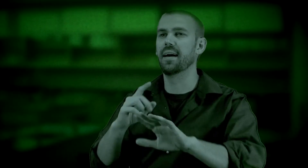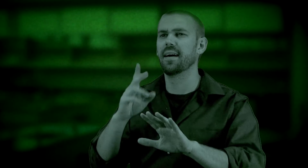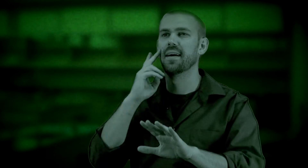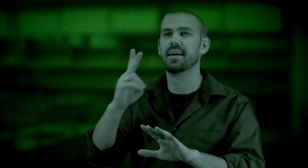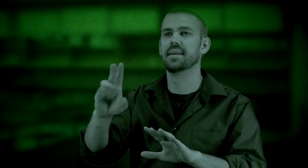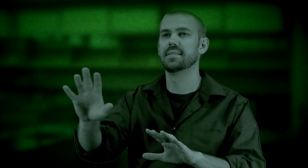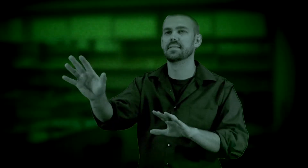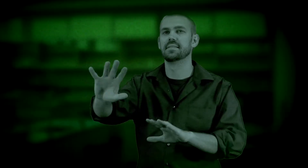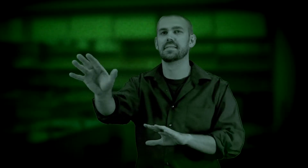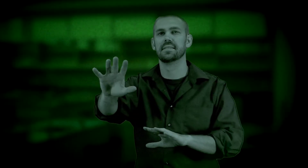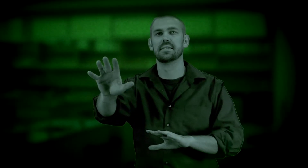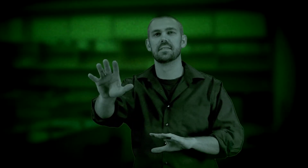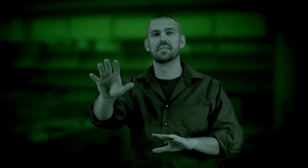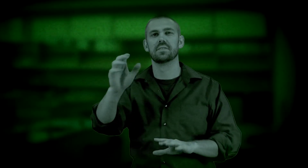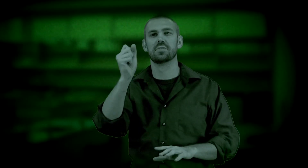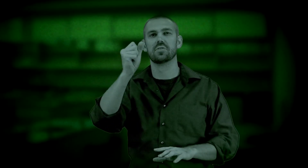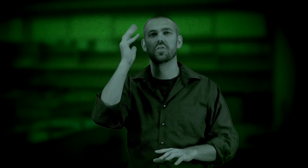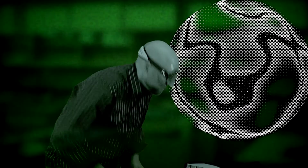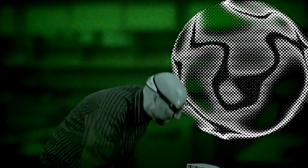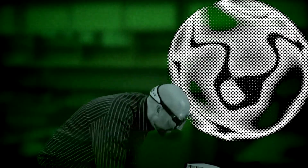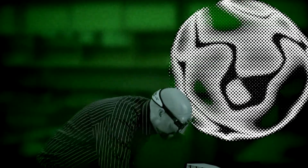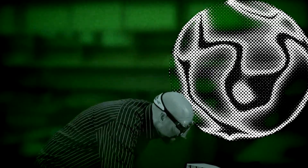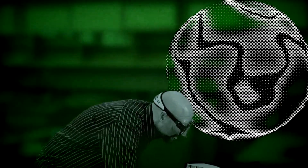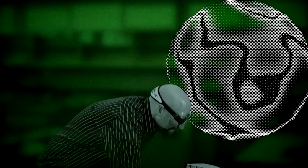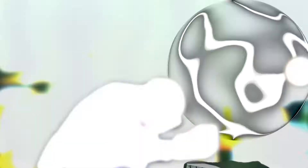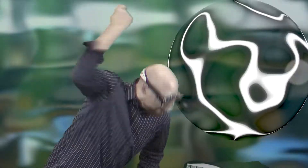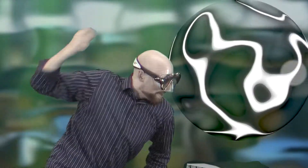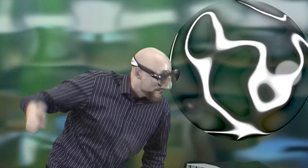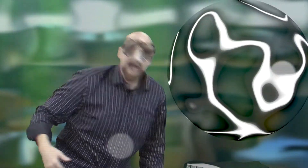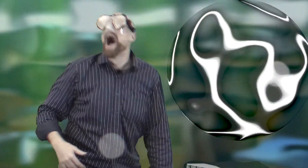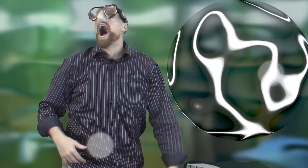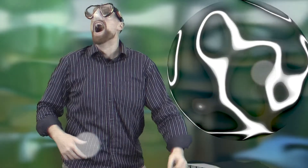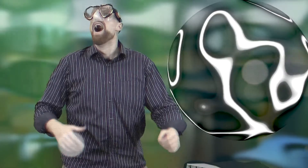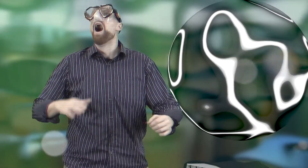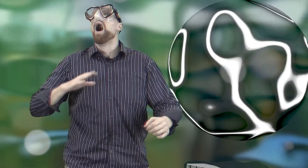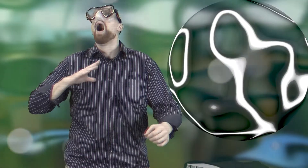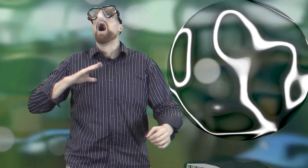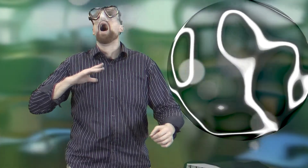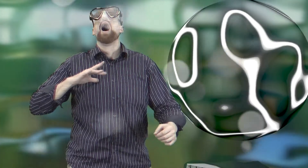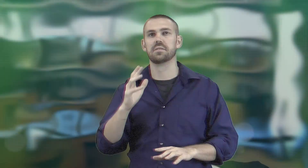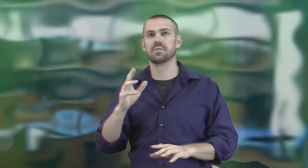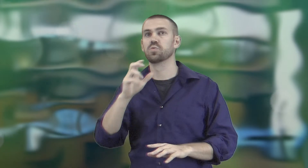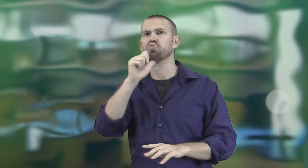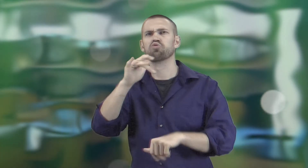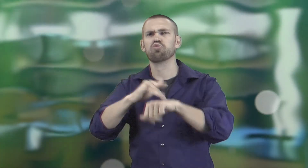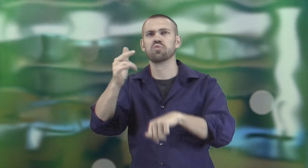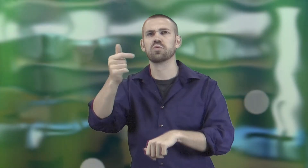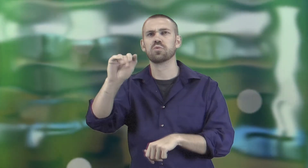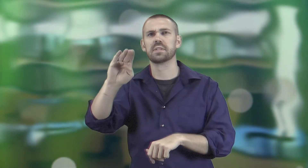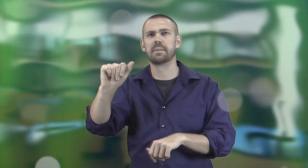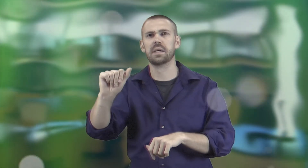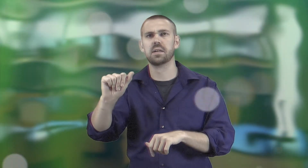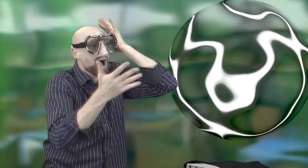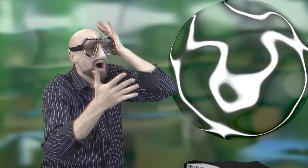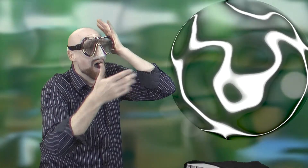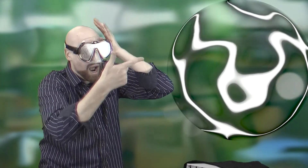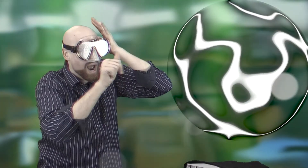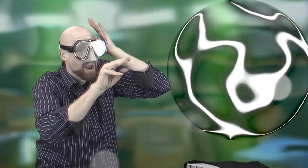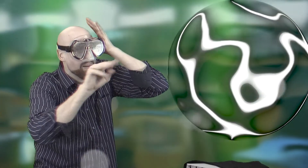okay, okay. I can't see anything. Austin, come on. This one. That is so cool. Okay, don't touch the gamma. Oh,